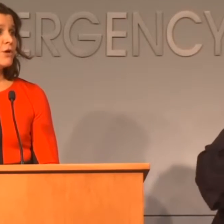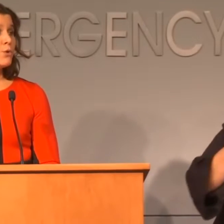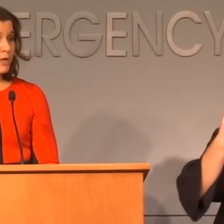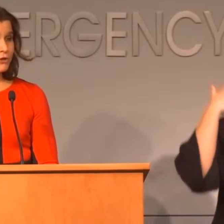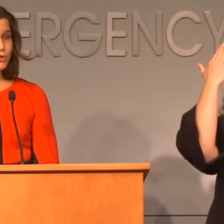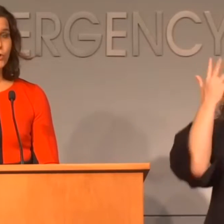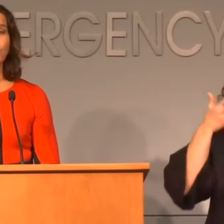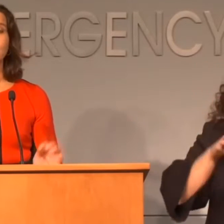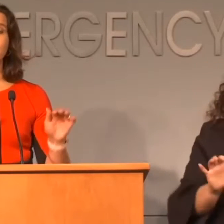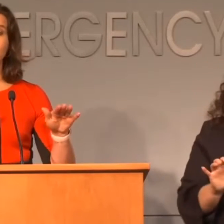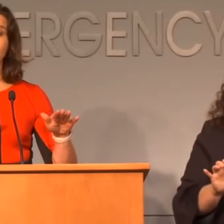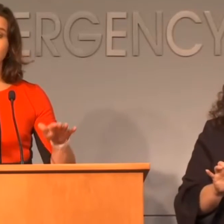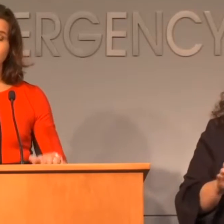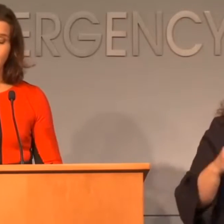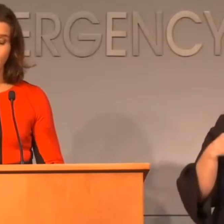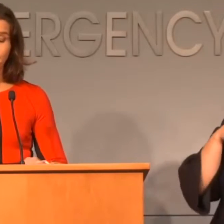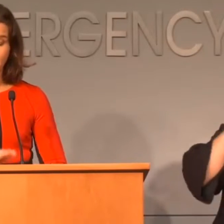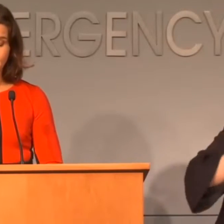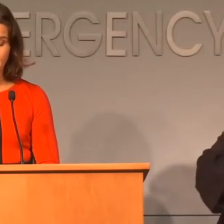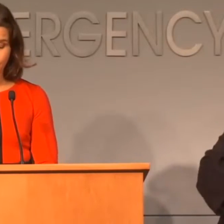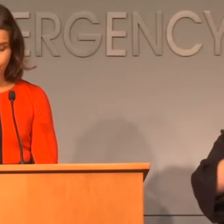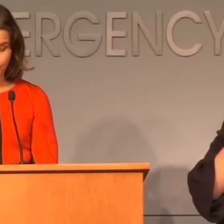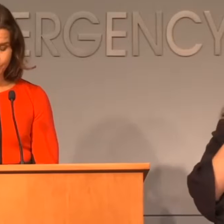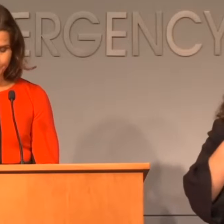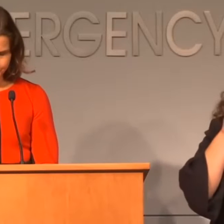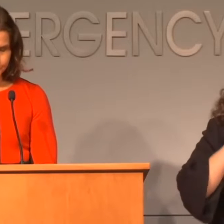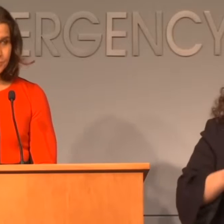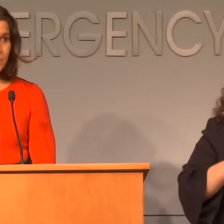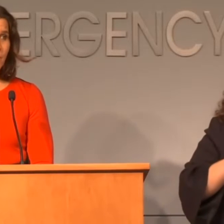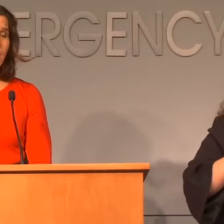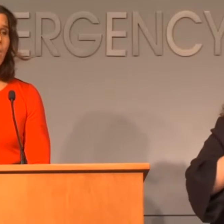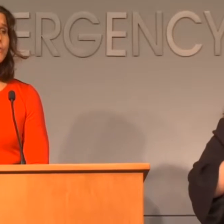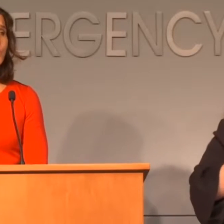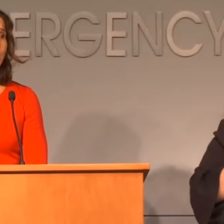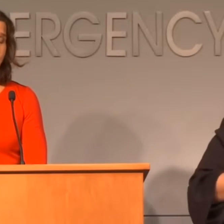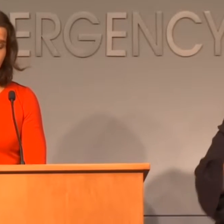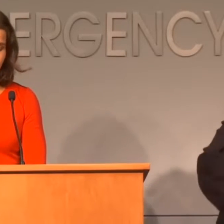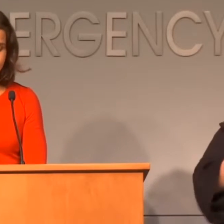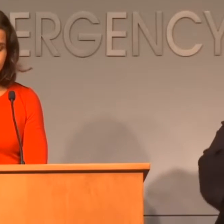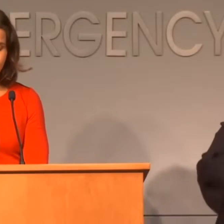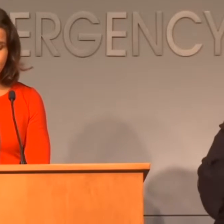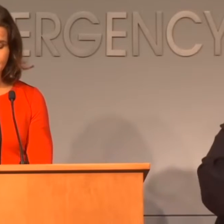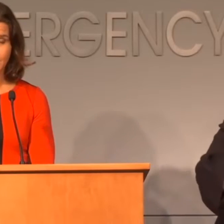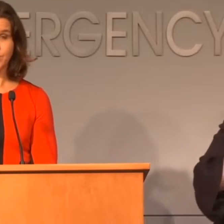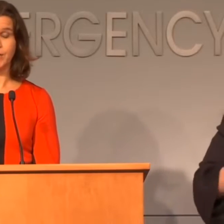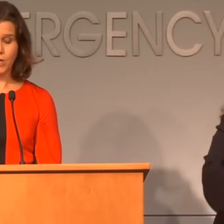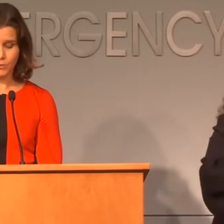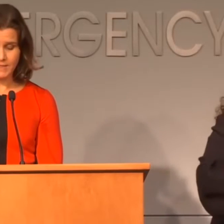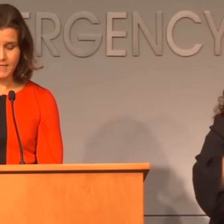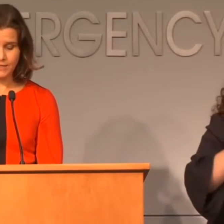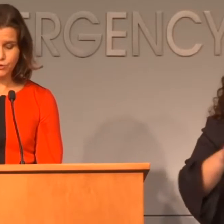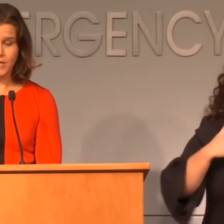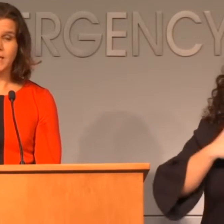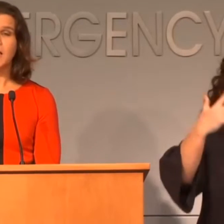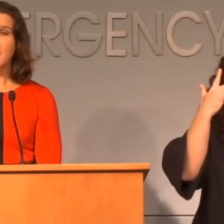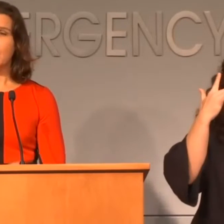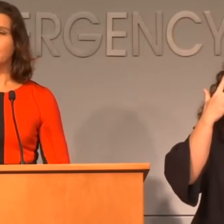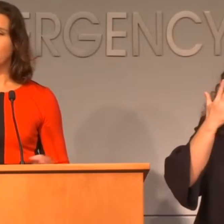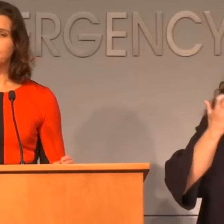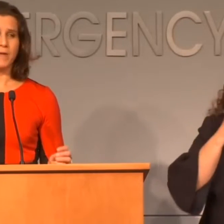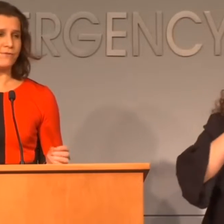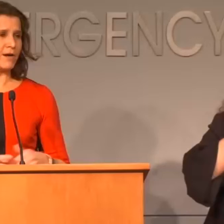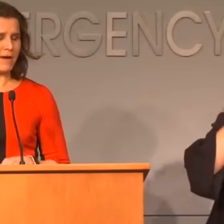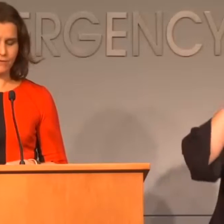the past week or two are to blunt that curve. I also want to reiterate some things that Secretary Cohen said yesterday,